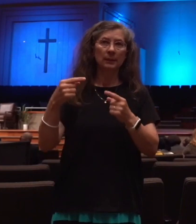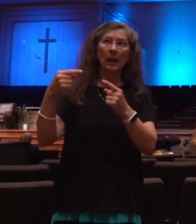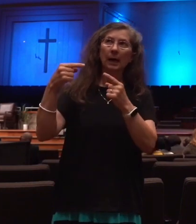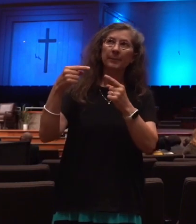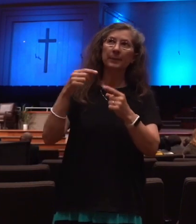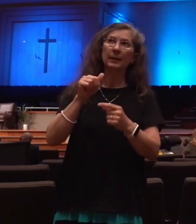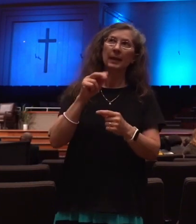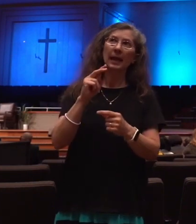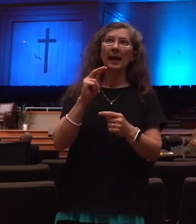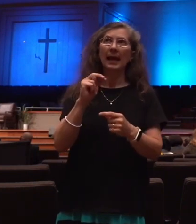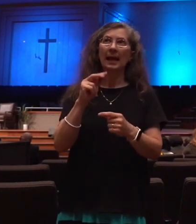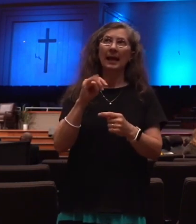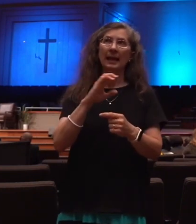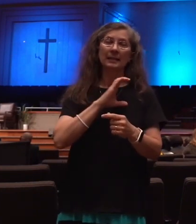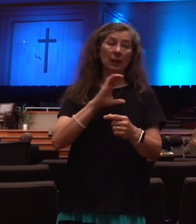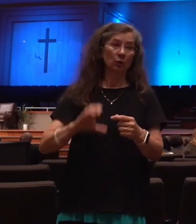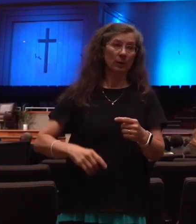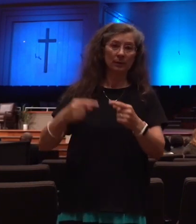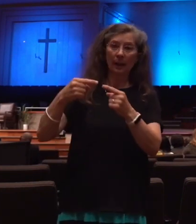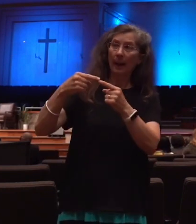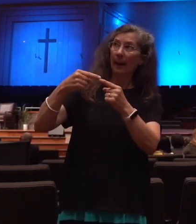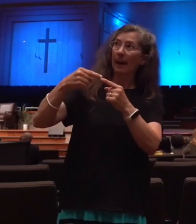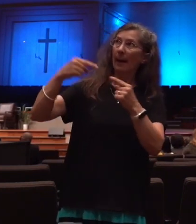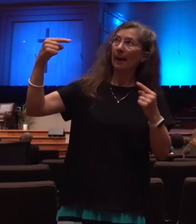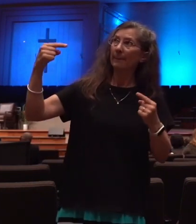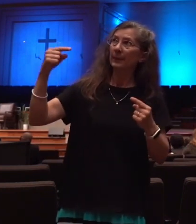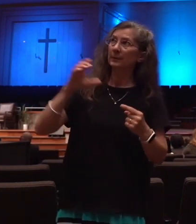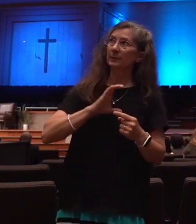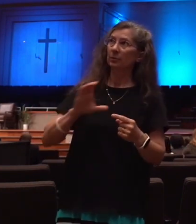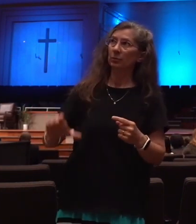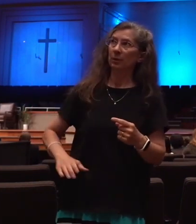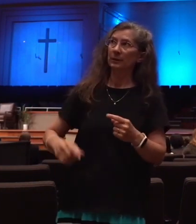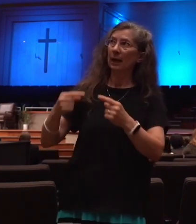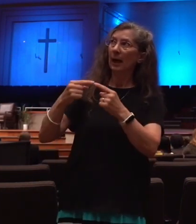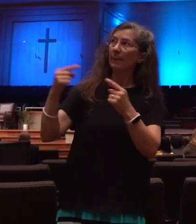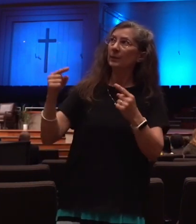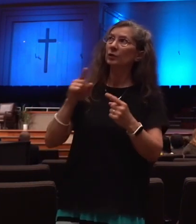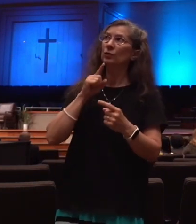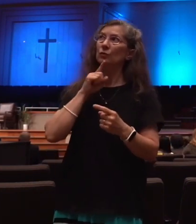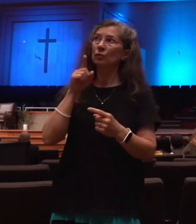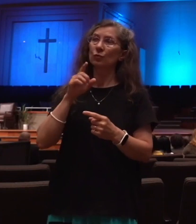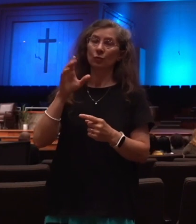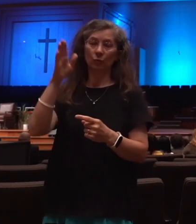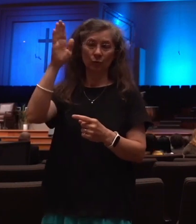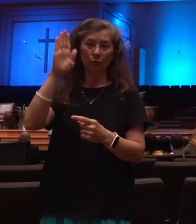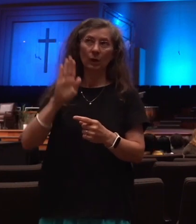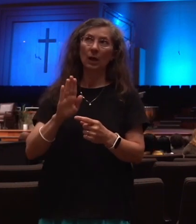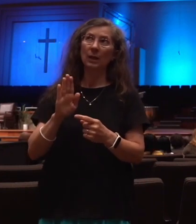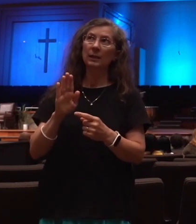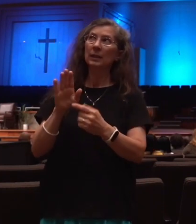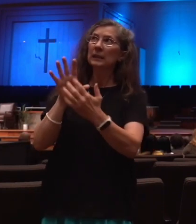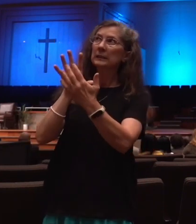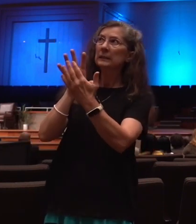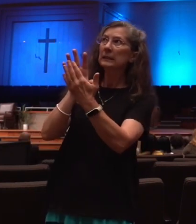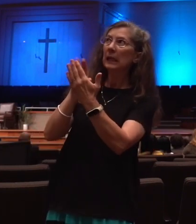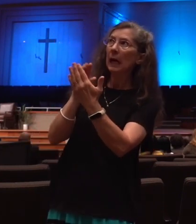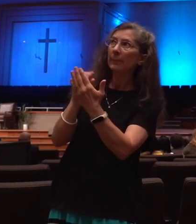oppose. So he's opposing the true and living God and impersonating and pretending that he